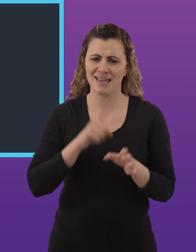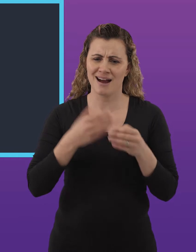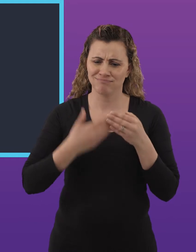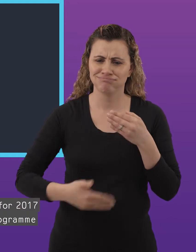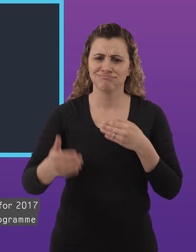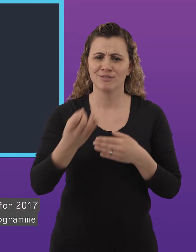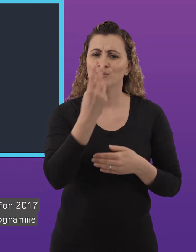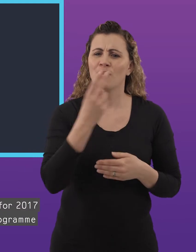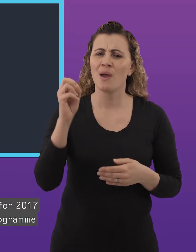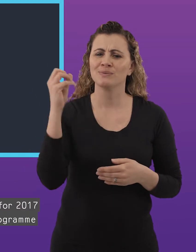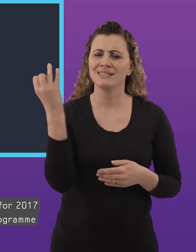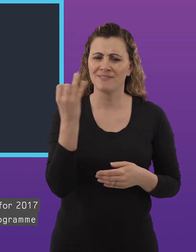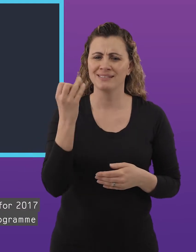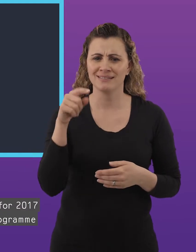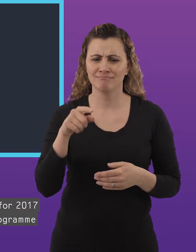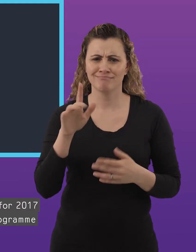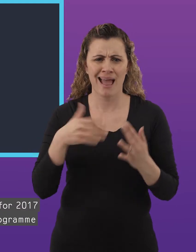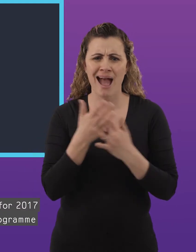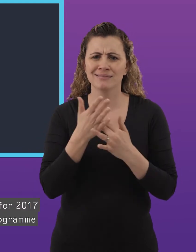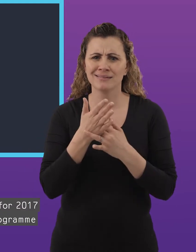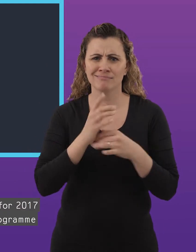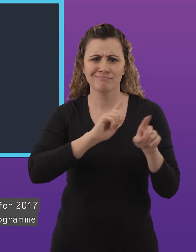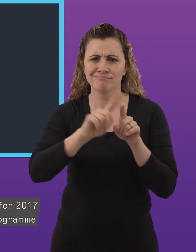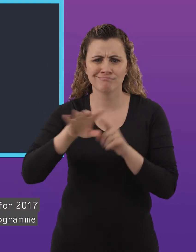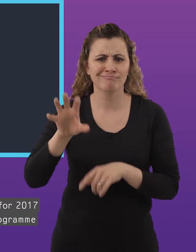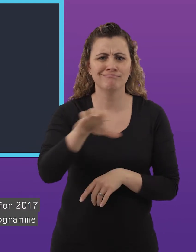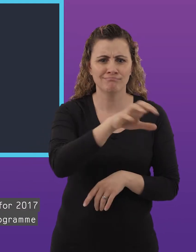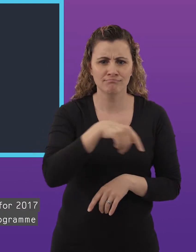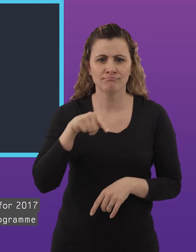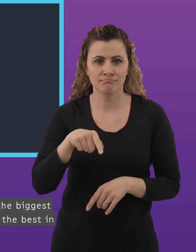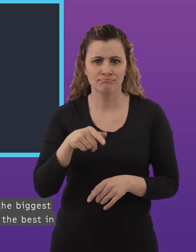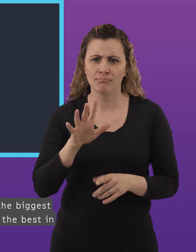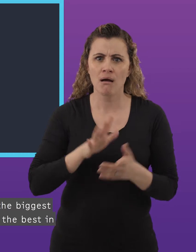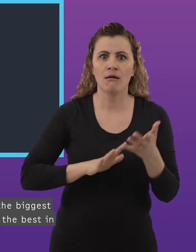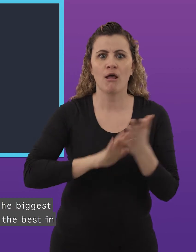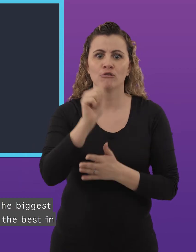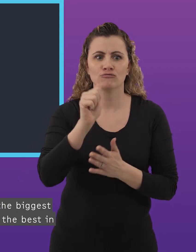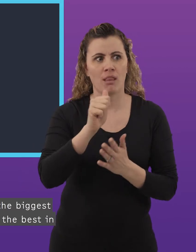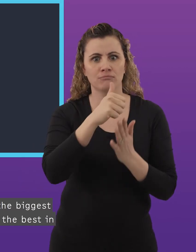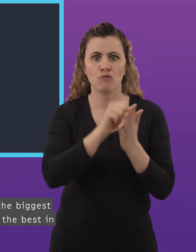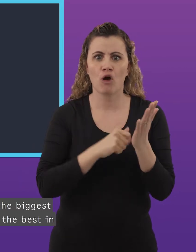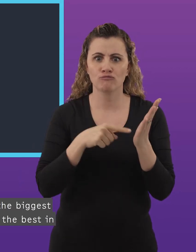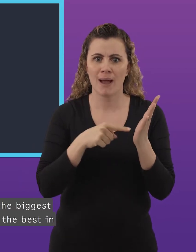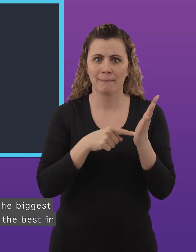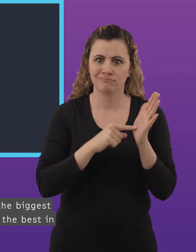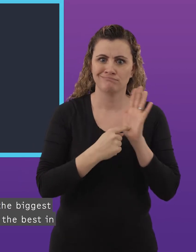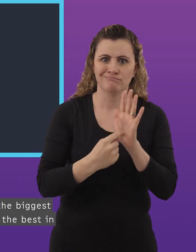it's access all areas for 2017 with our year-long program giving you access to the biggest cultural performances